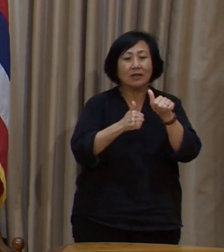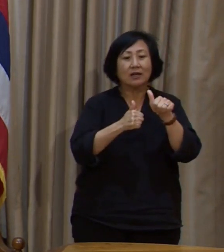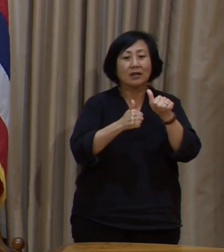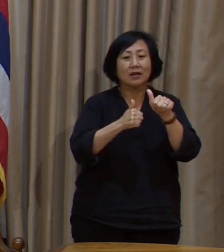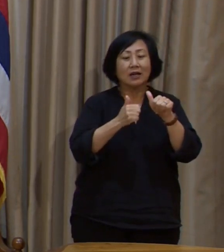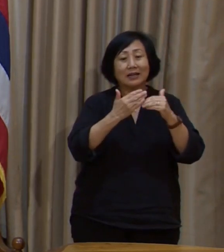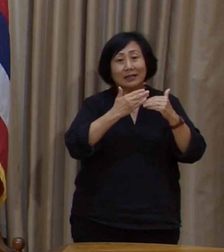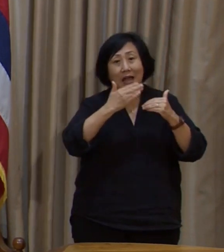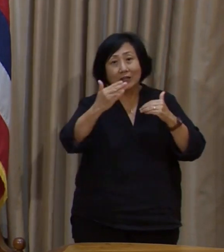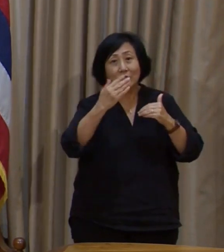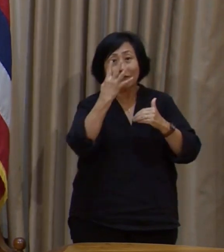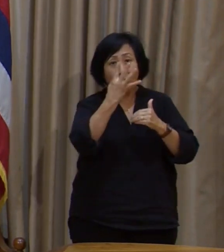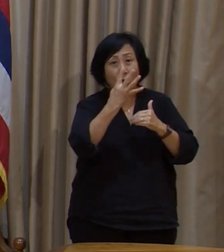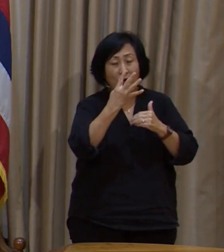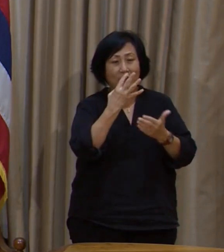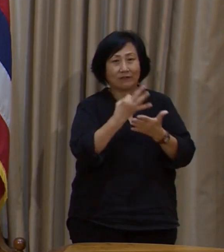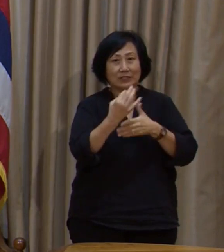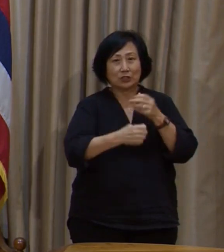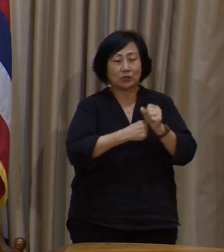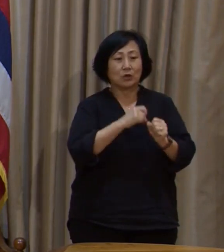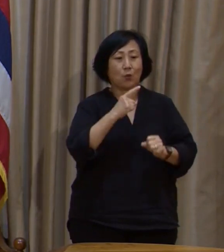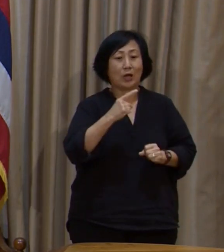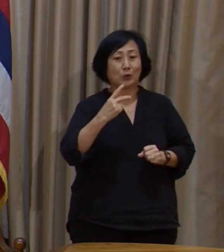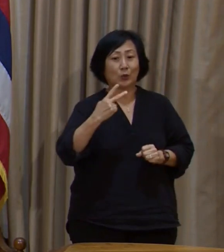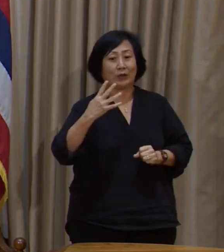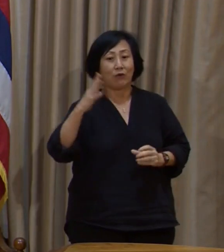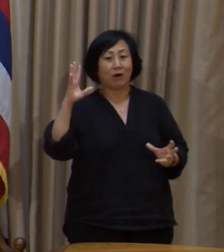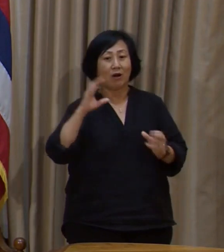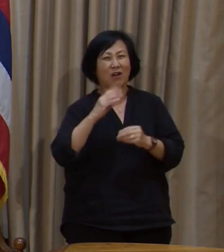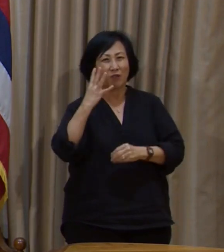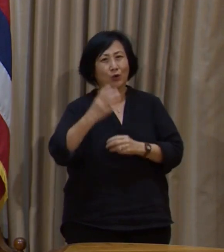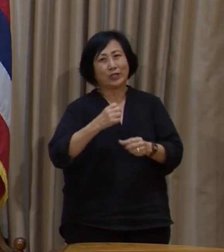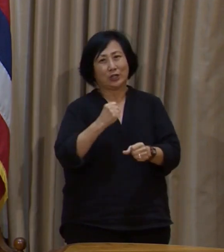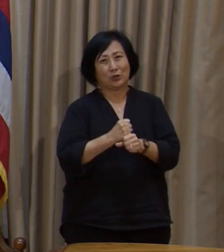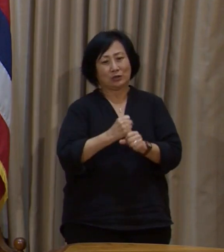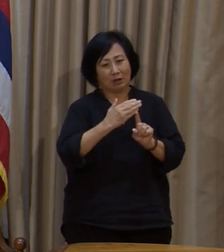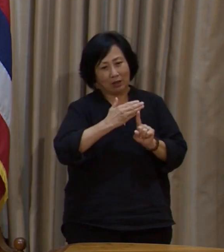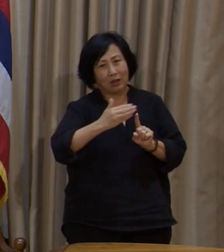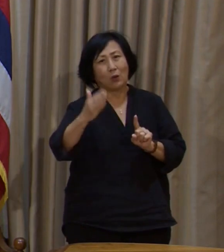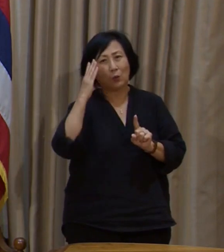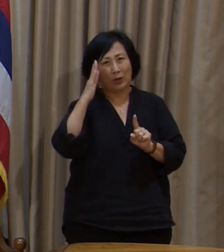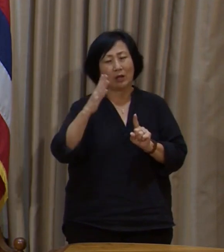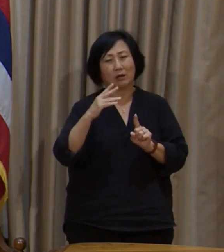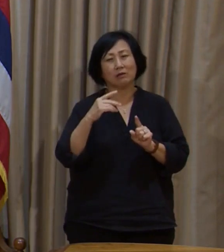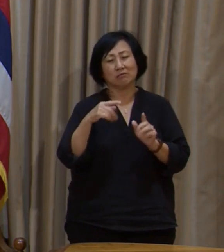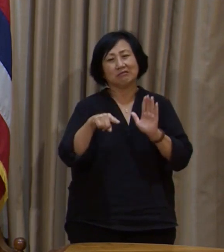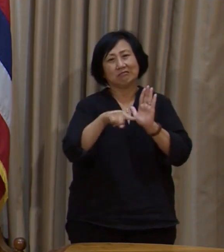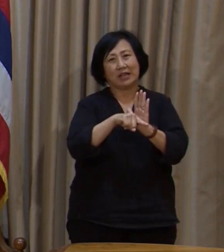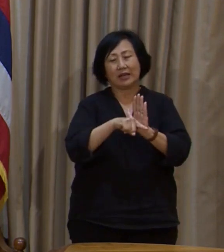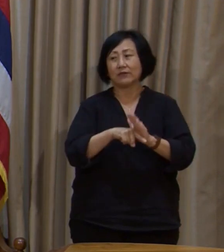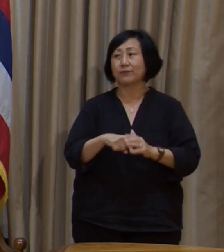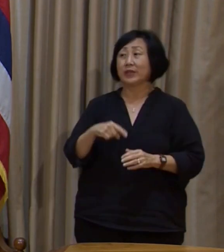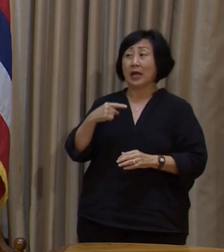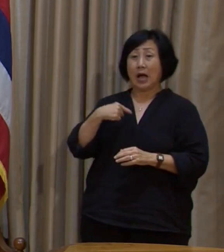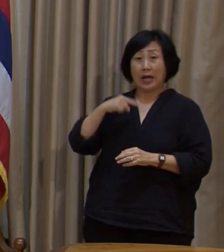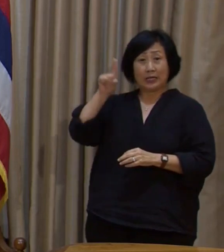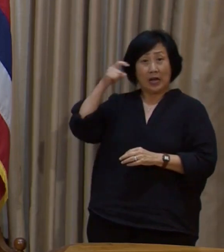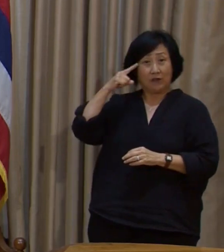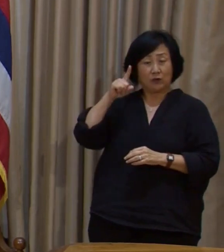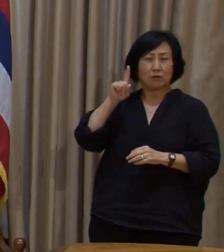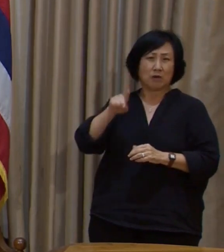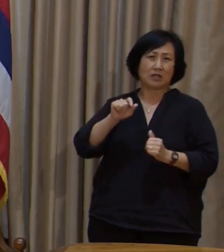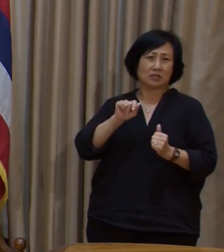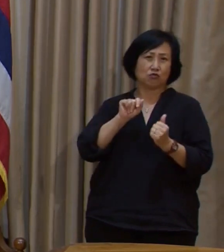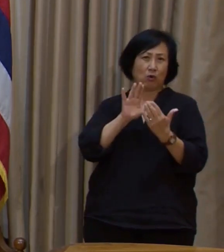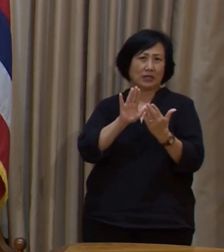fiscal years. As governor, I must address this shortfall responsibly. I must take